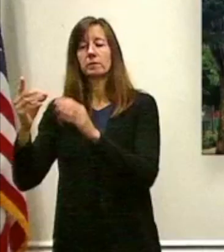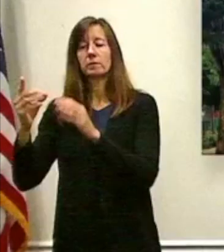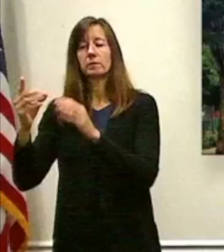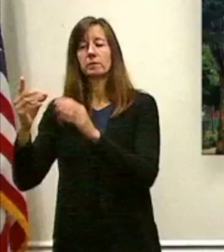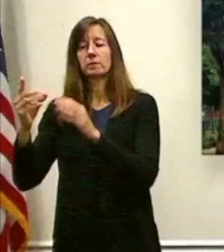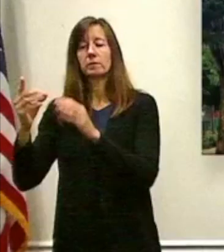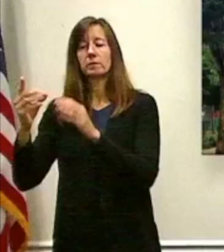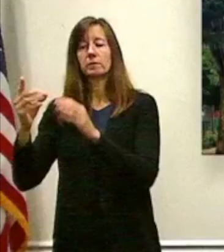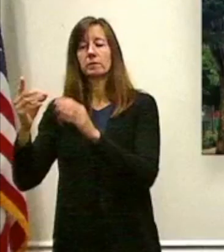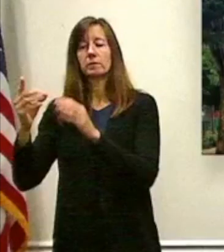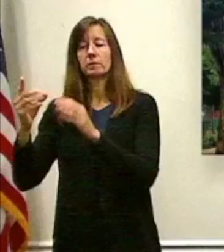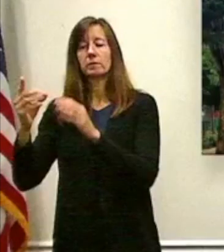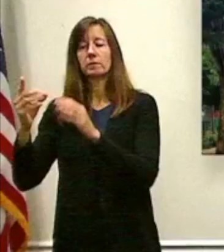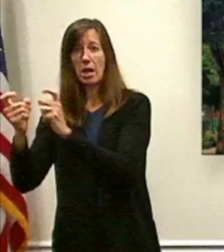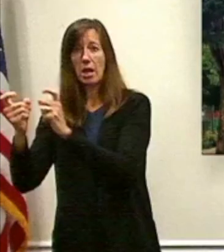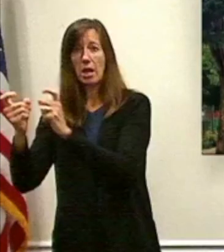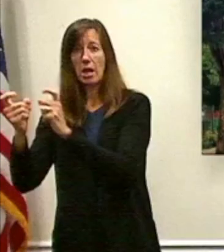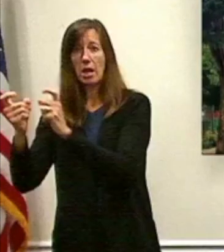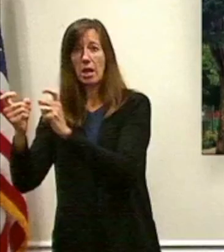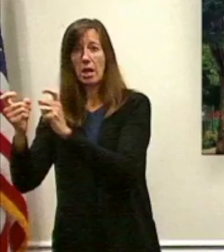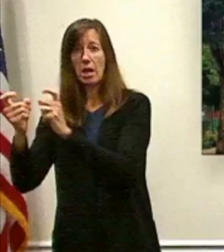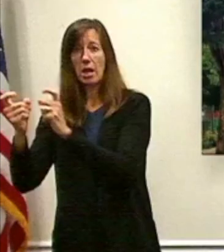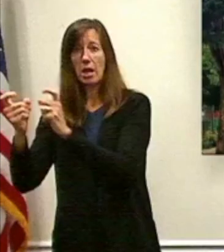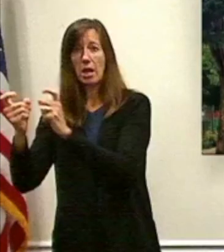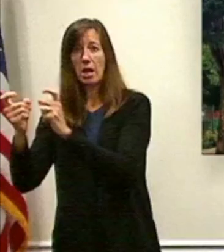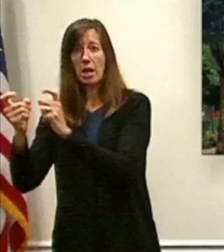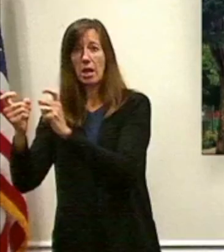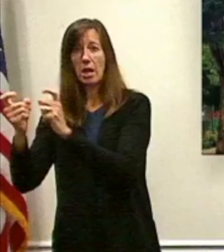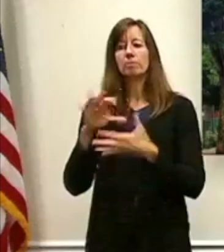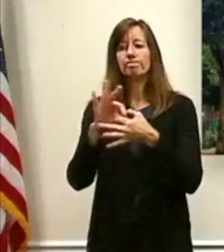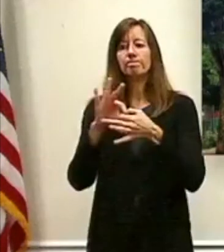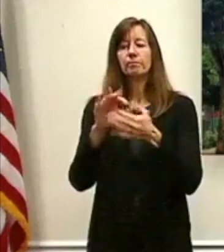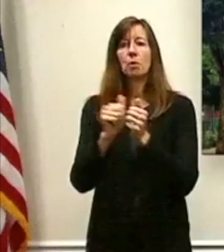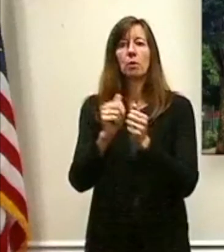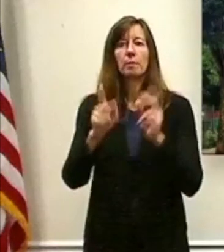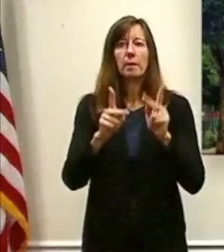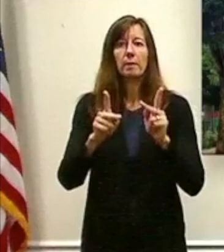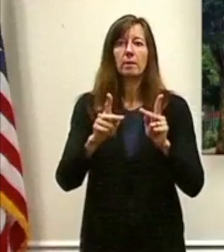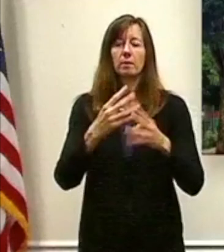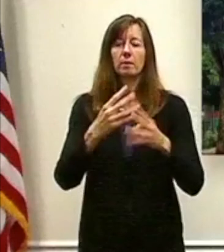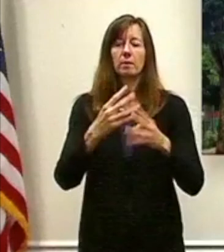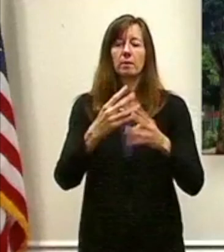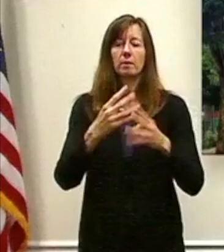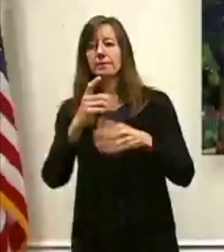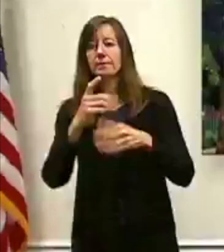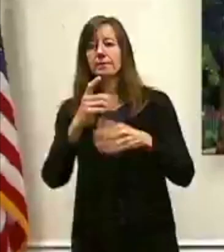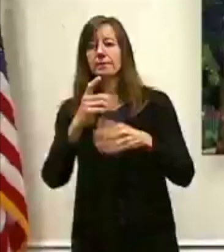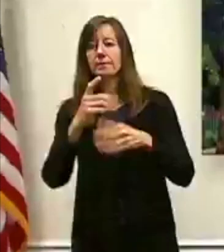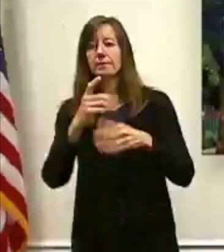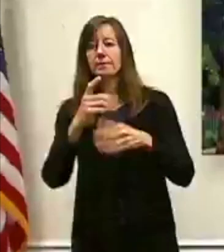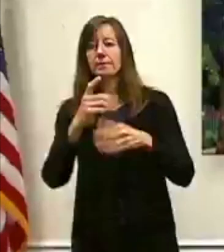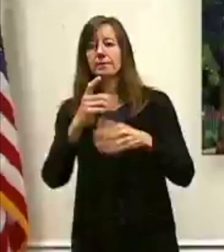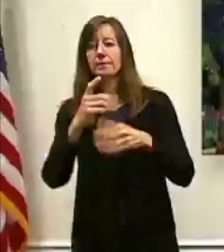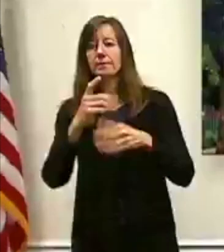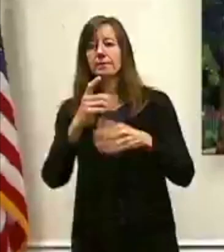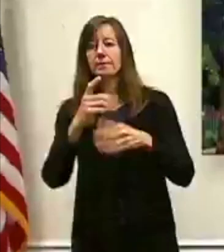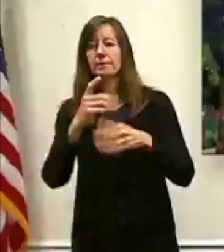time of an arrest or the time of arraignment. So while, again, we don't want people in the criminal justice system at all, meaning...